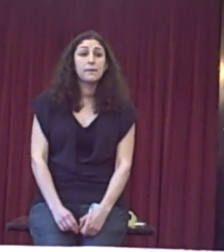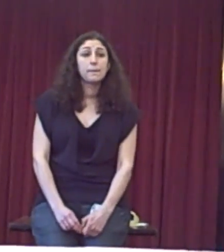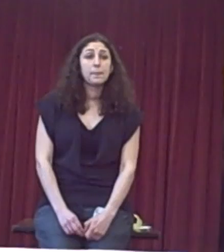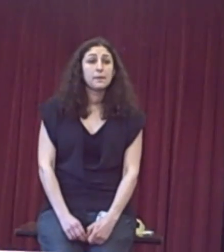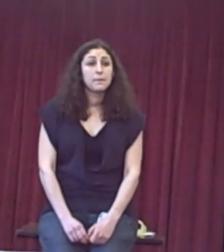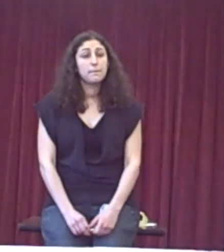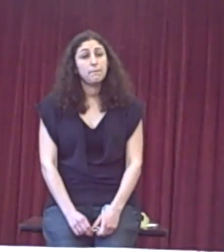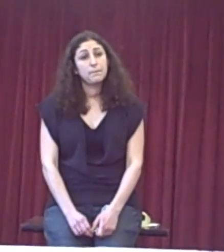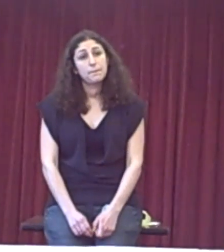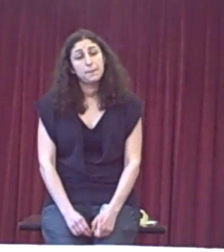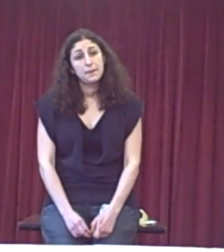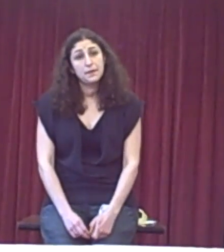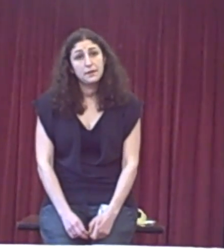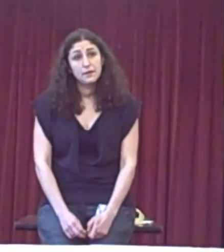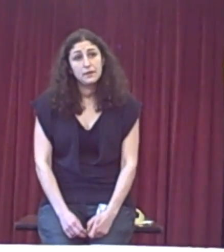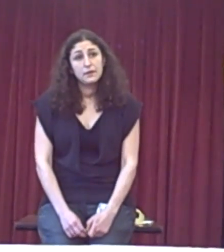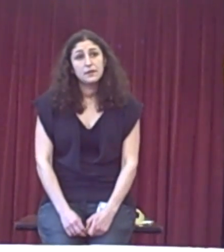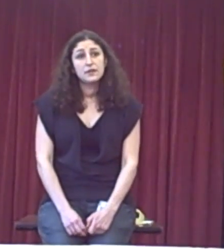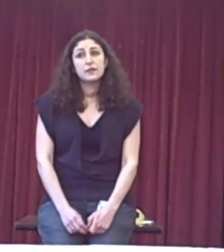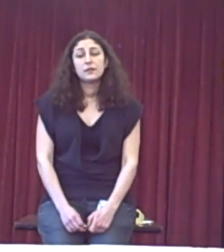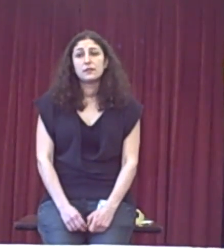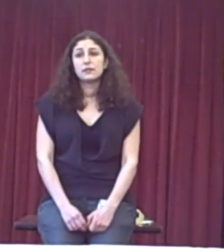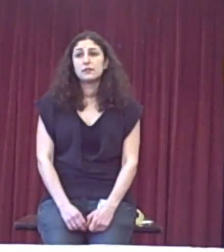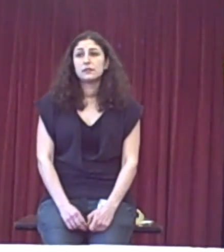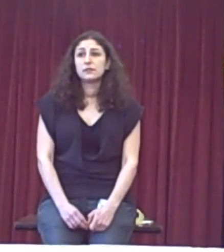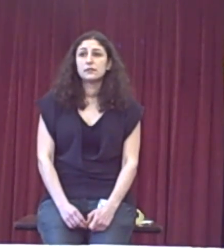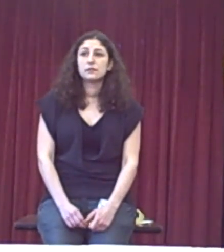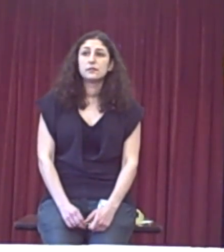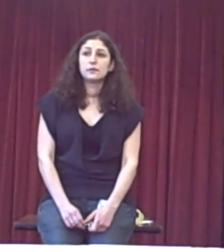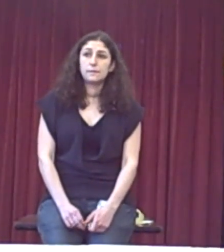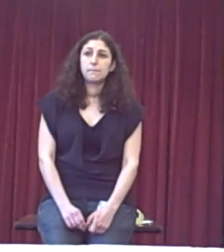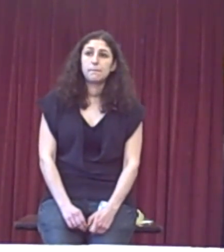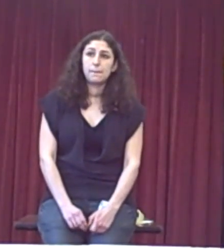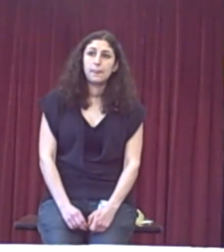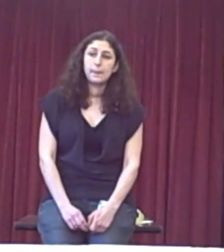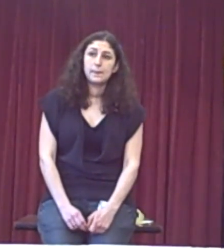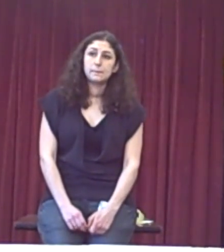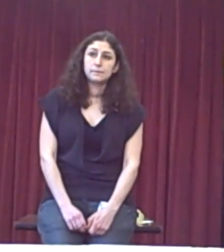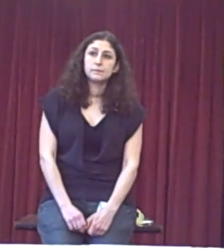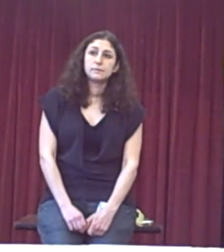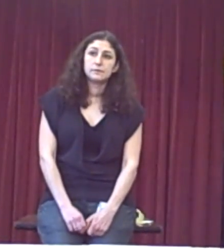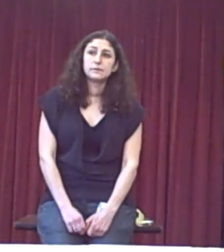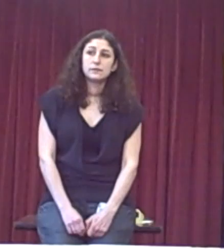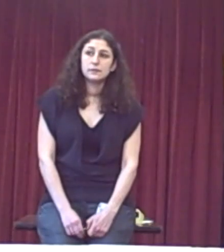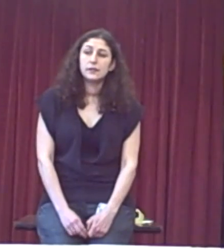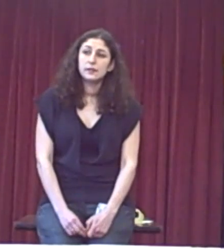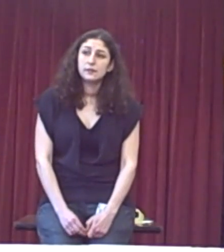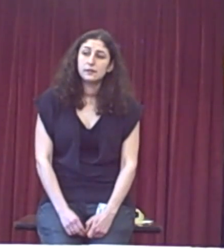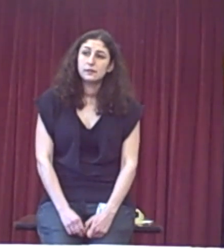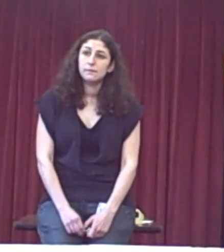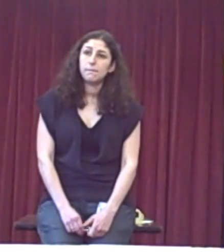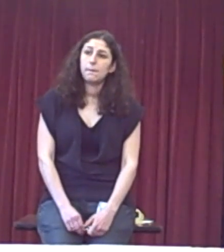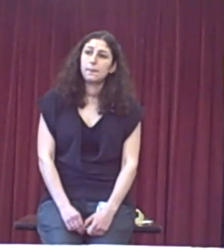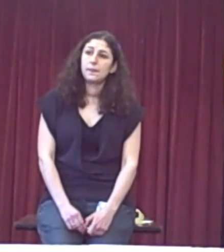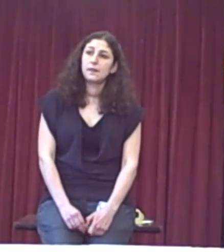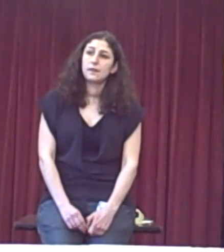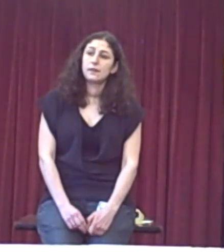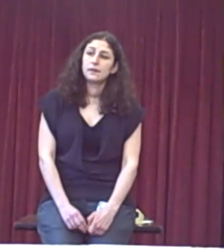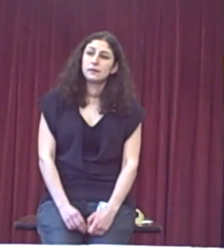It's taxed. It's taxed. It's The government probably gets more money when you gamble than when you buy a shoe. No, I think it's essentially tough to attack these